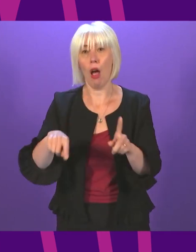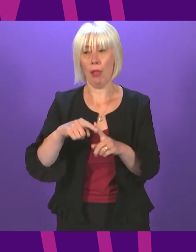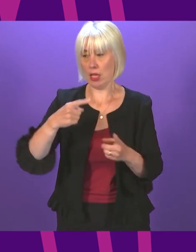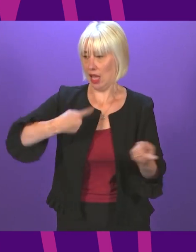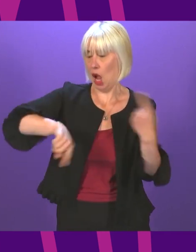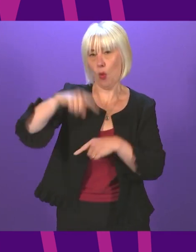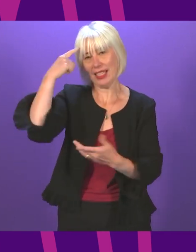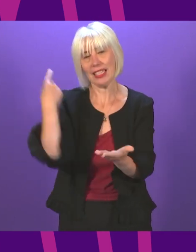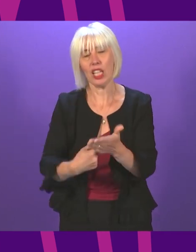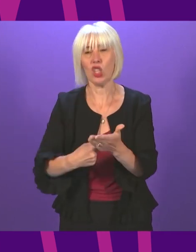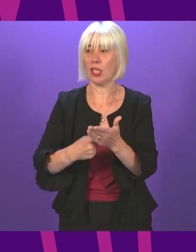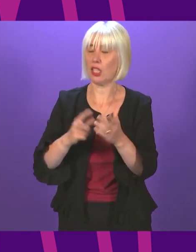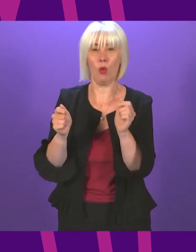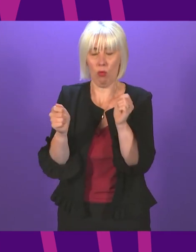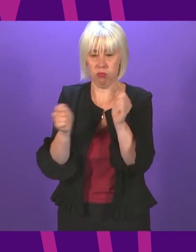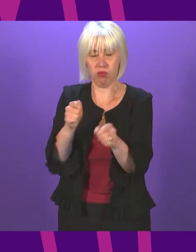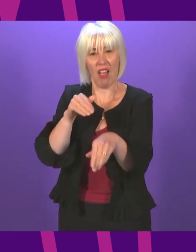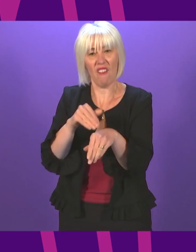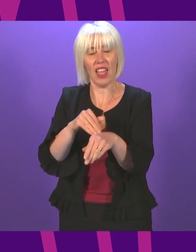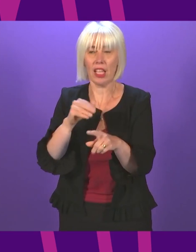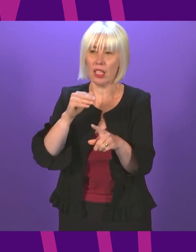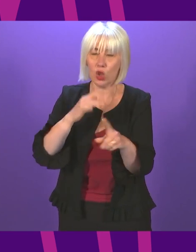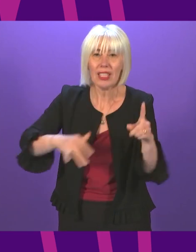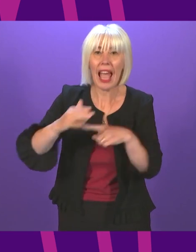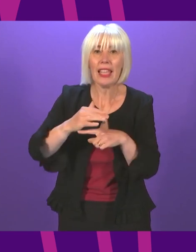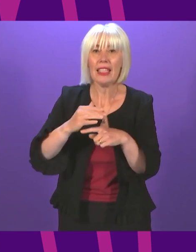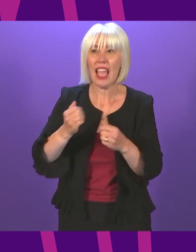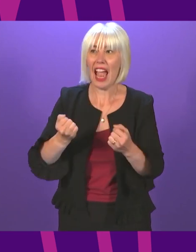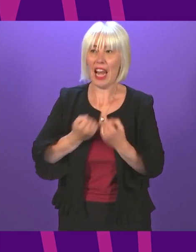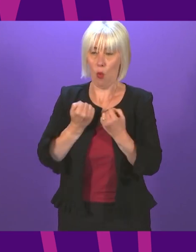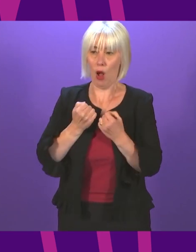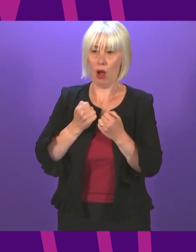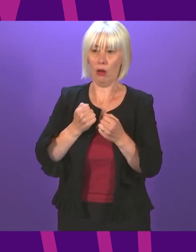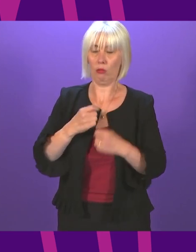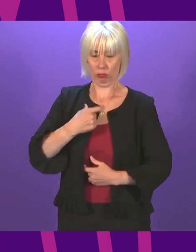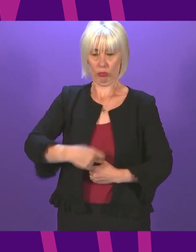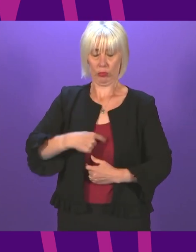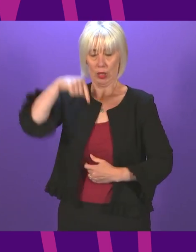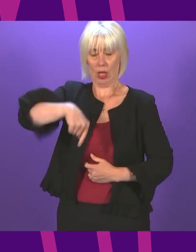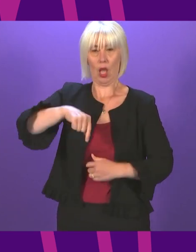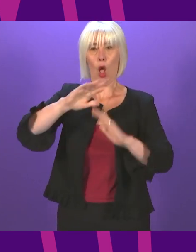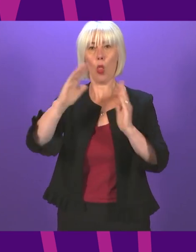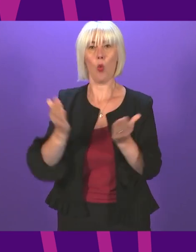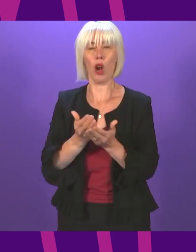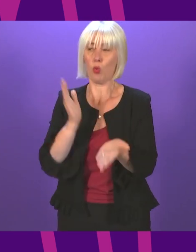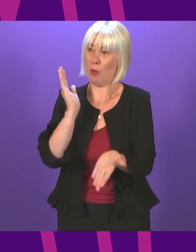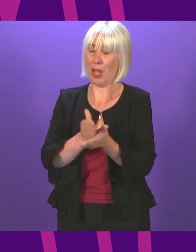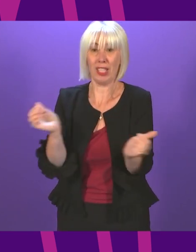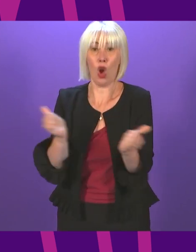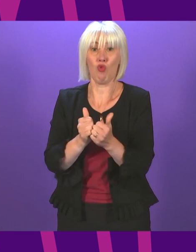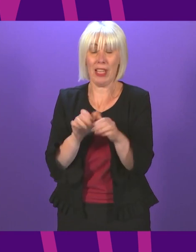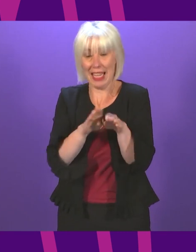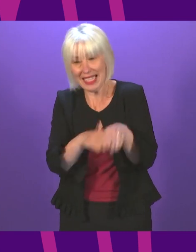shape our society and economy and our place in the world, must be determined democratically here in Scotland